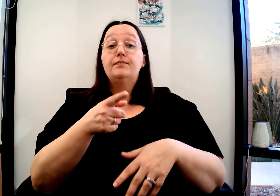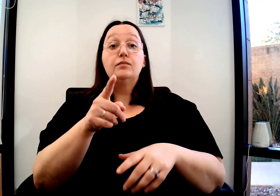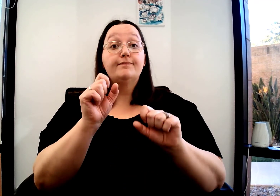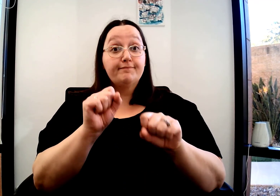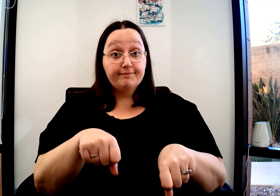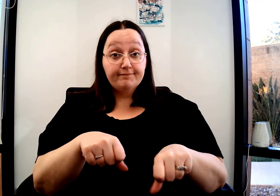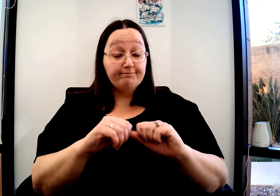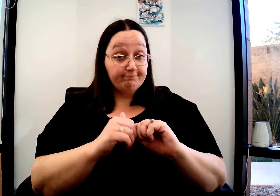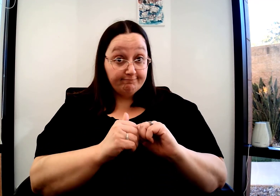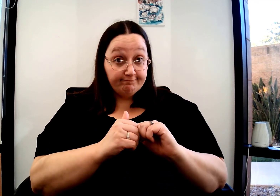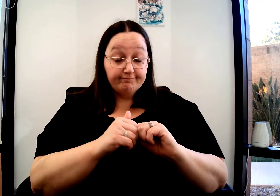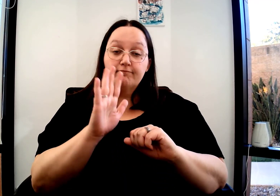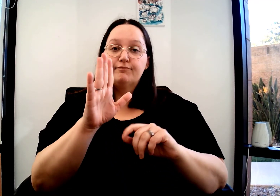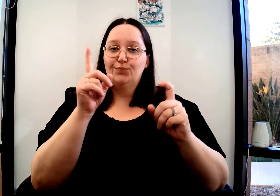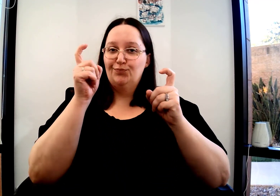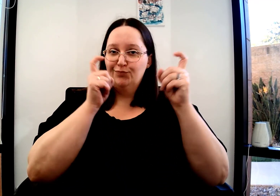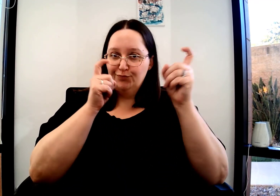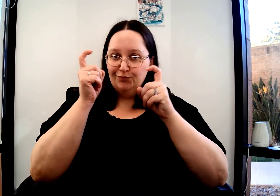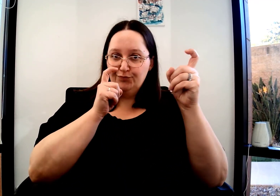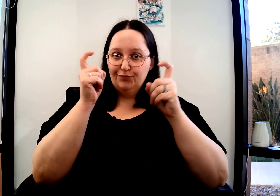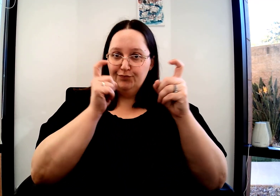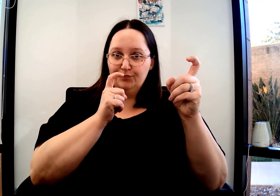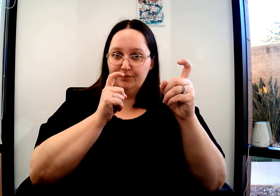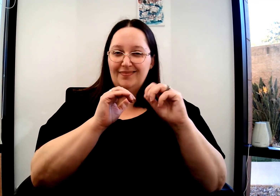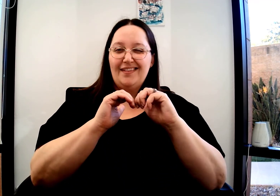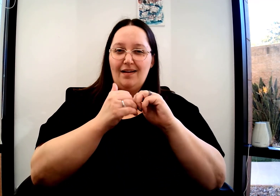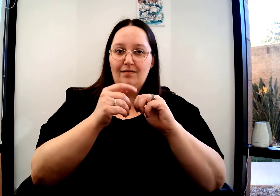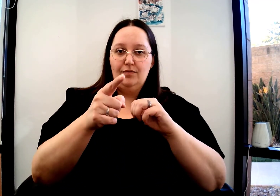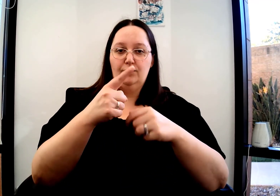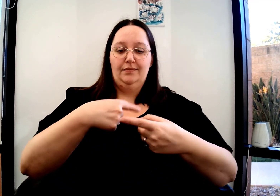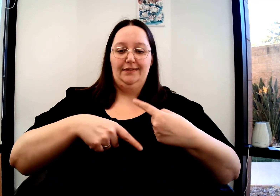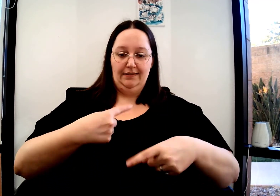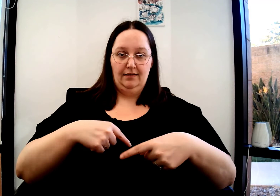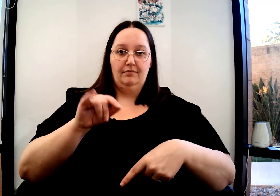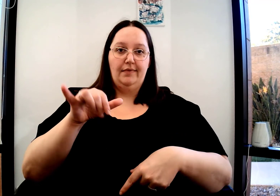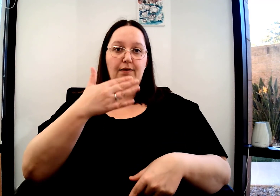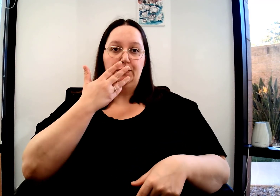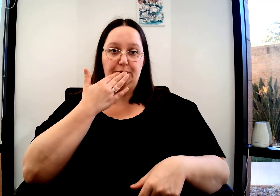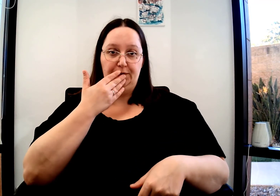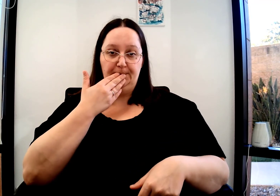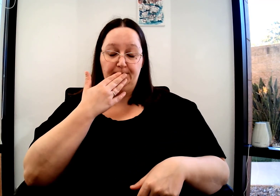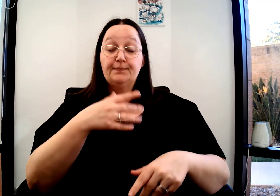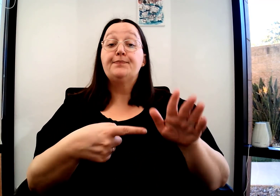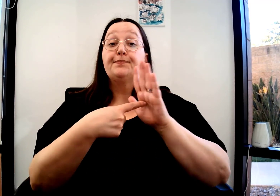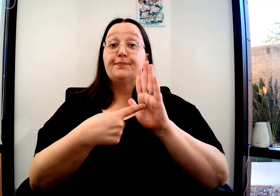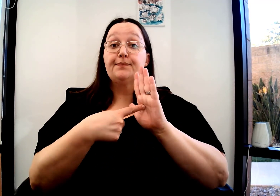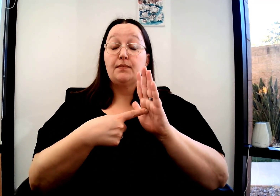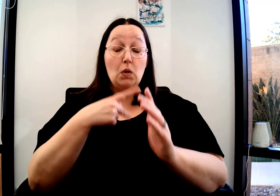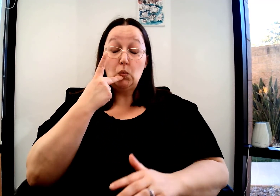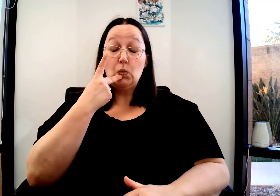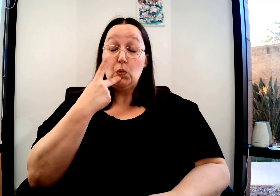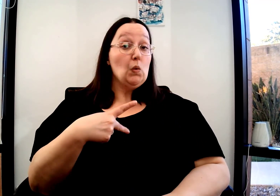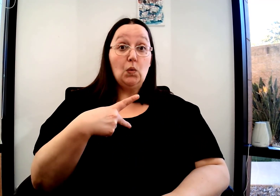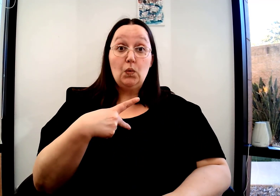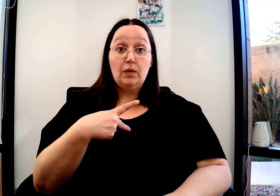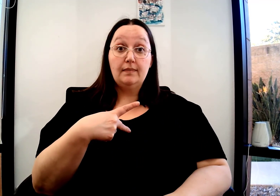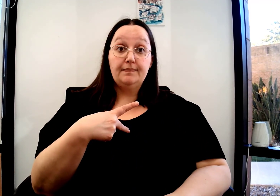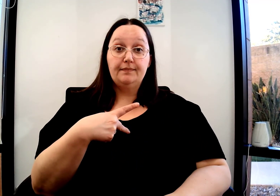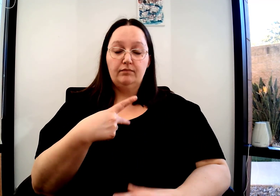bright or dark, you can by modifying your facial expression and how you sign that color. For example,